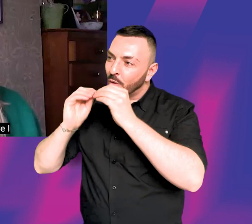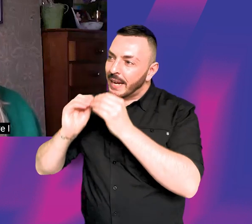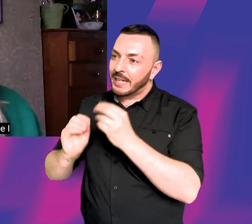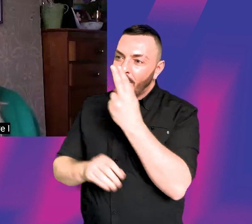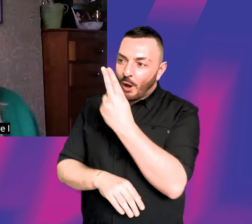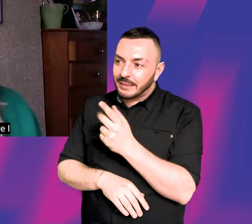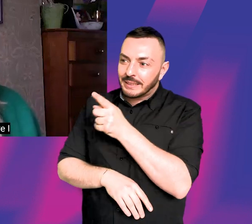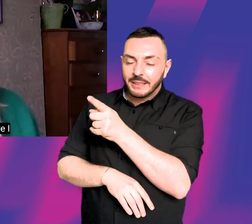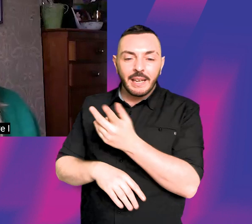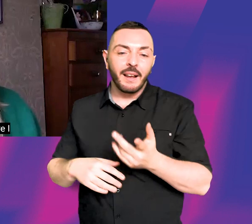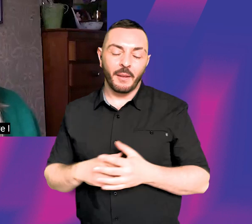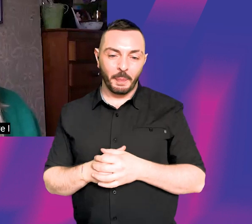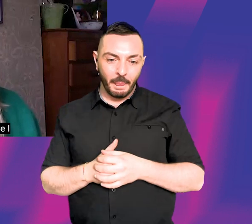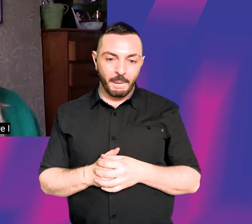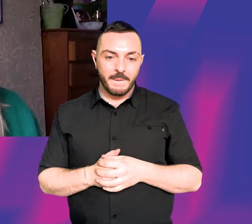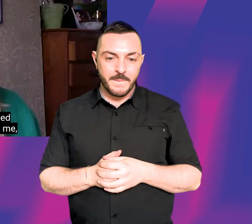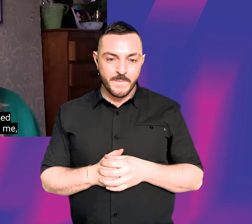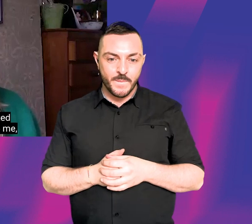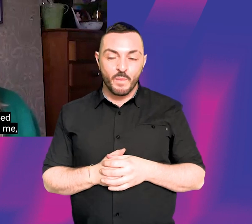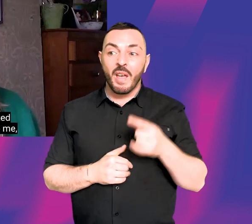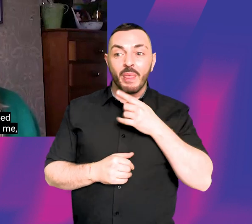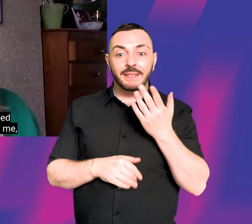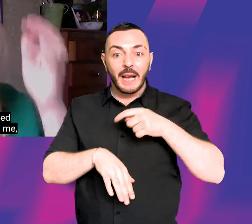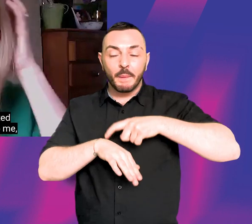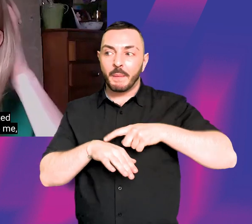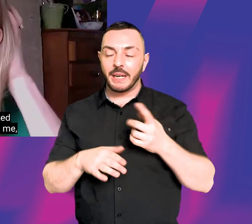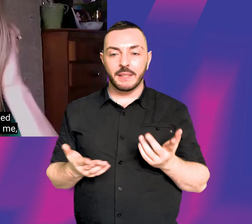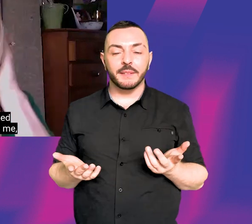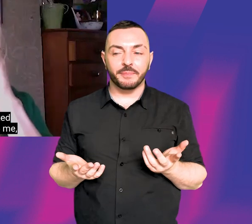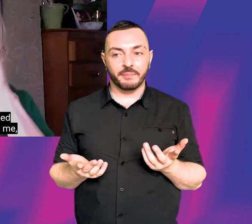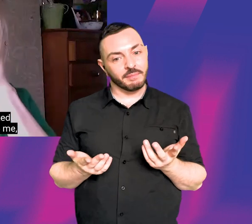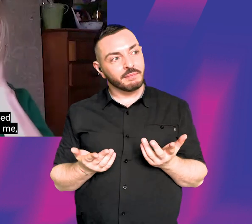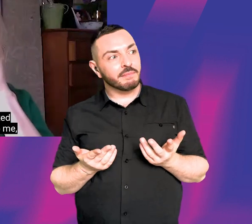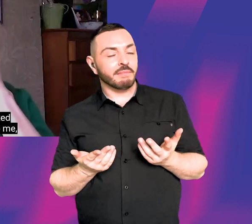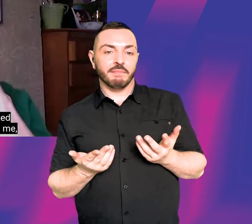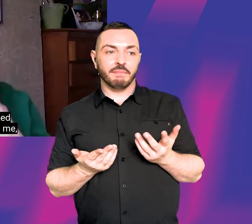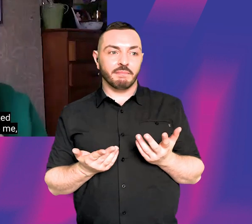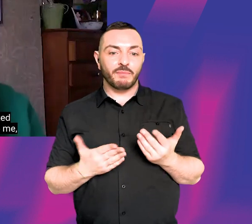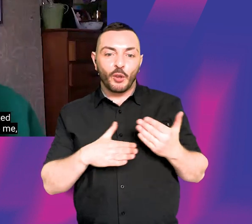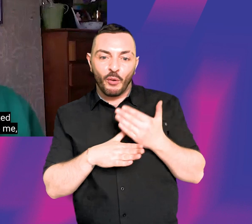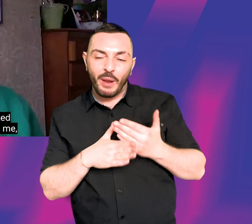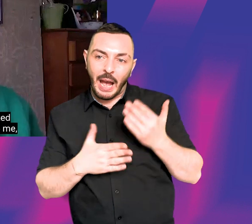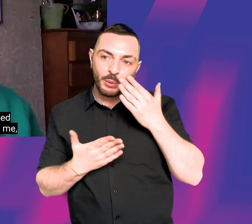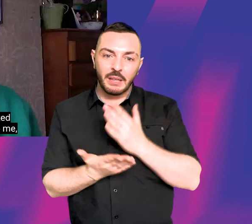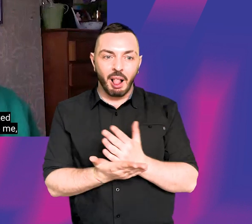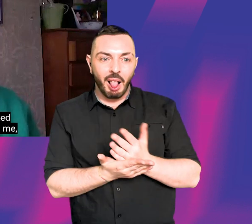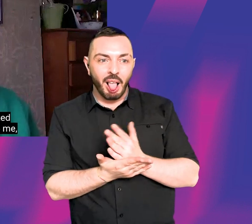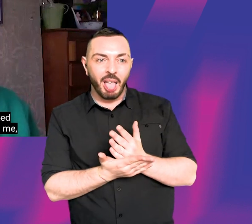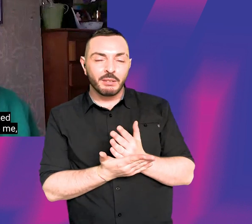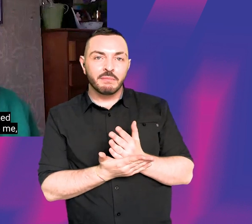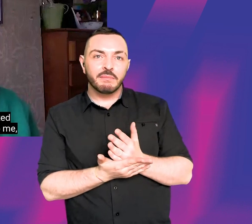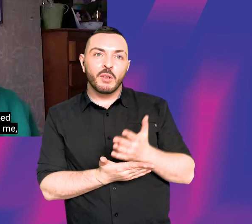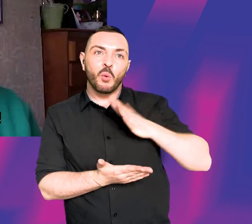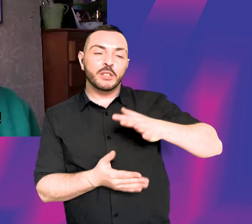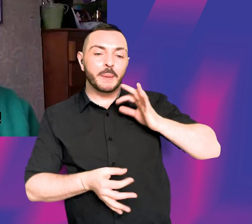you know, for me at that time in my career, where I was sort of not really sure that I wanted to be an actor, to have